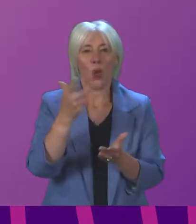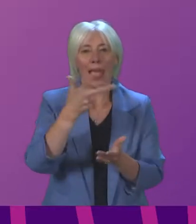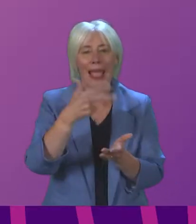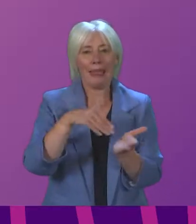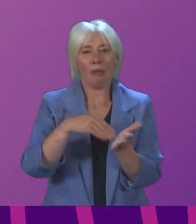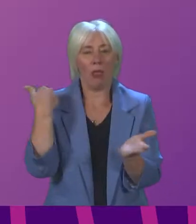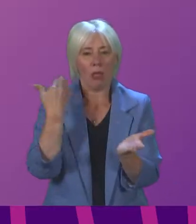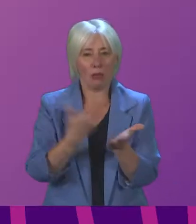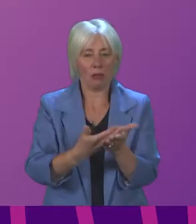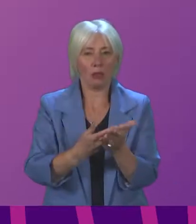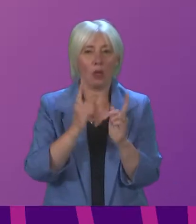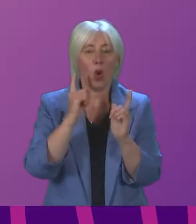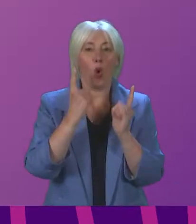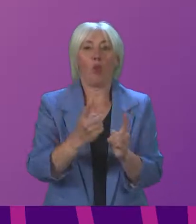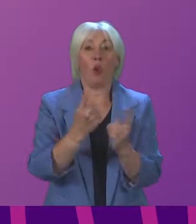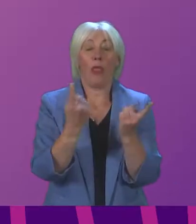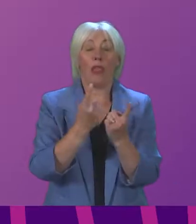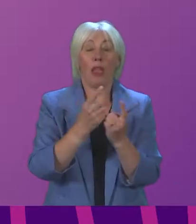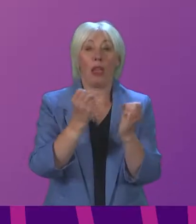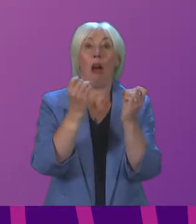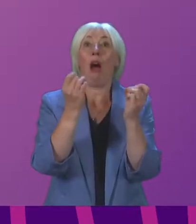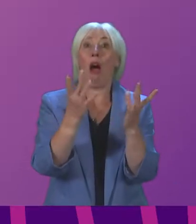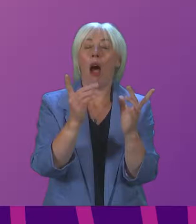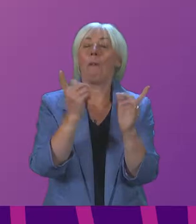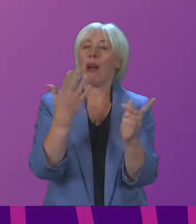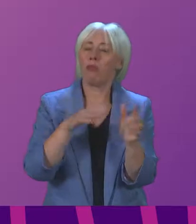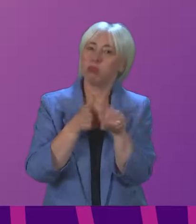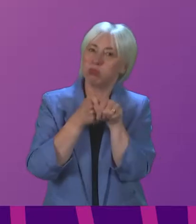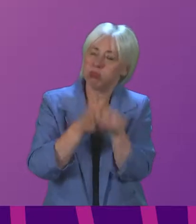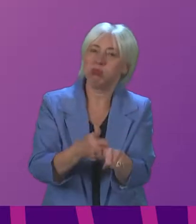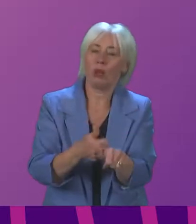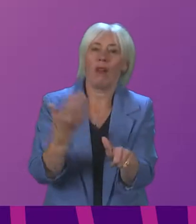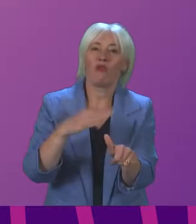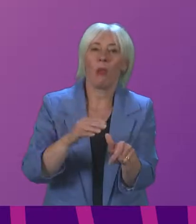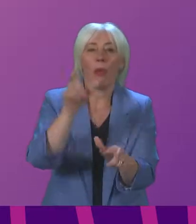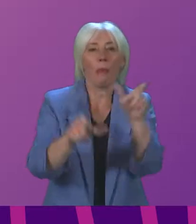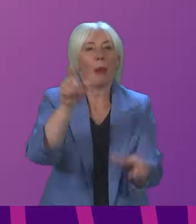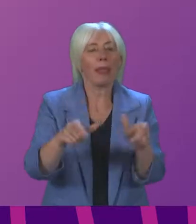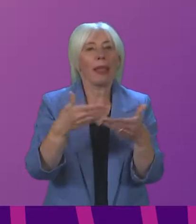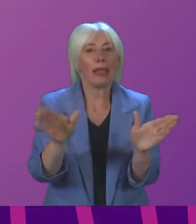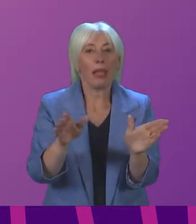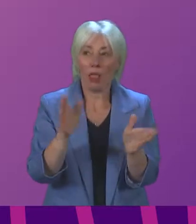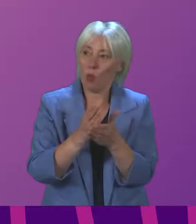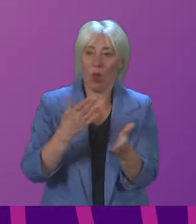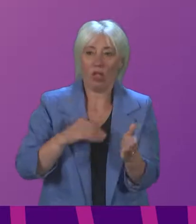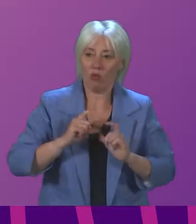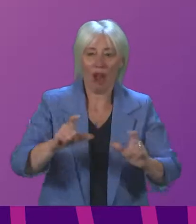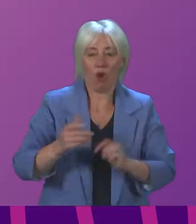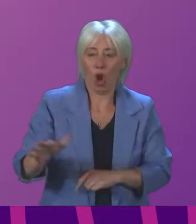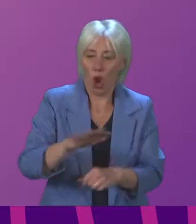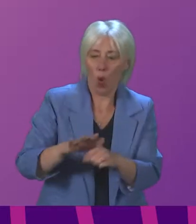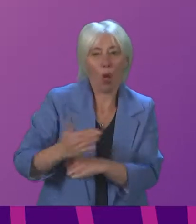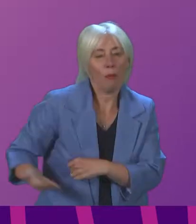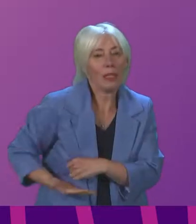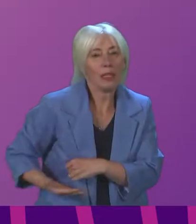one of the silver linings to the very dark cloud of COVID has been the huge amount of support from the Scottish public and consumers for businesses in their area. The local